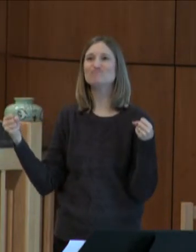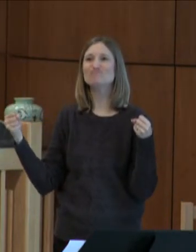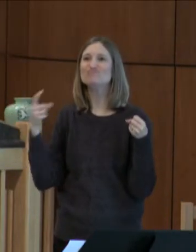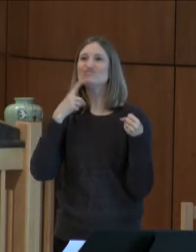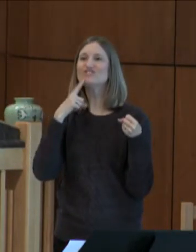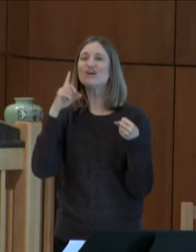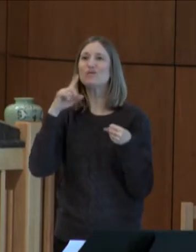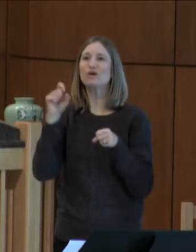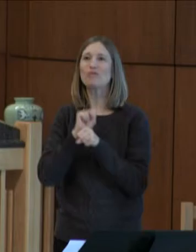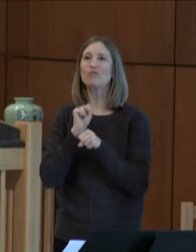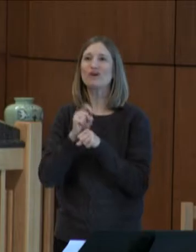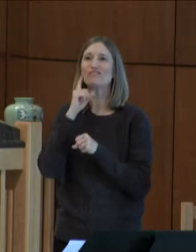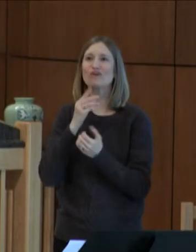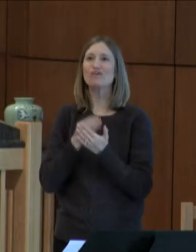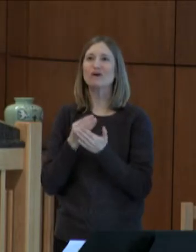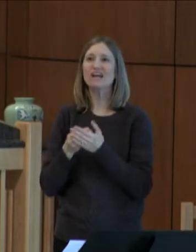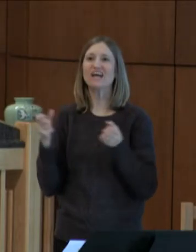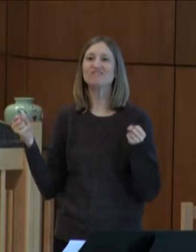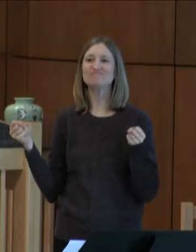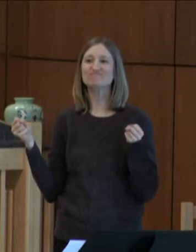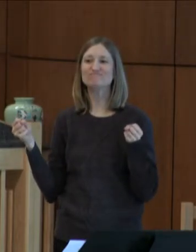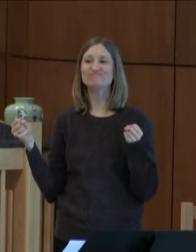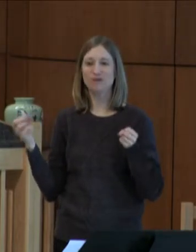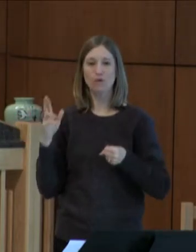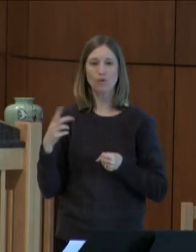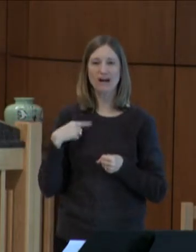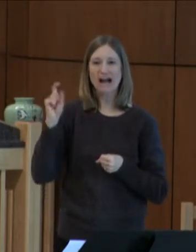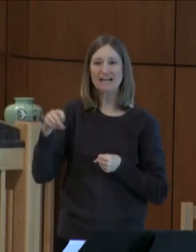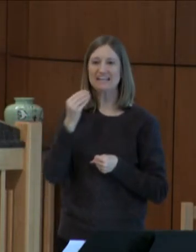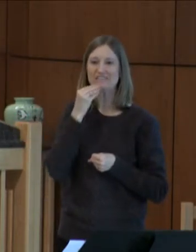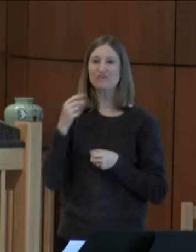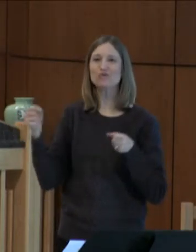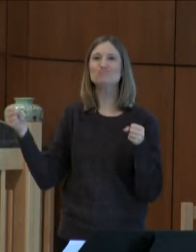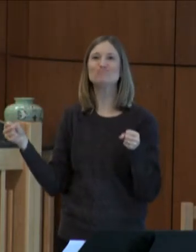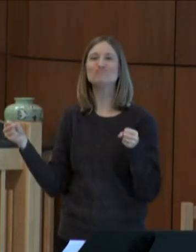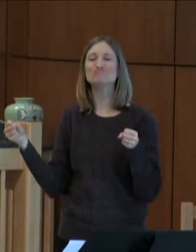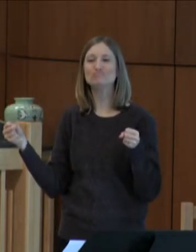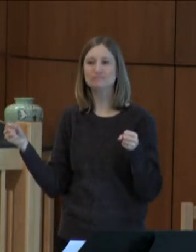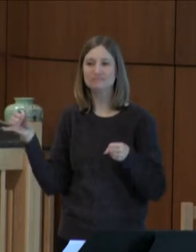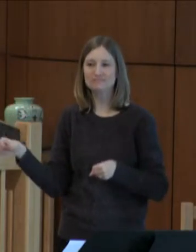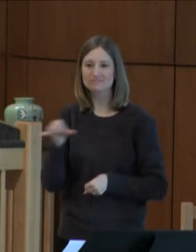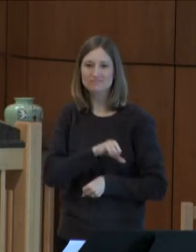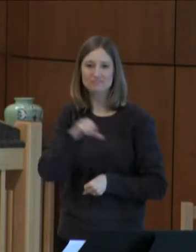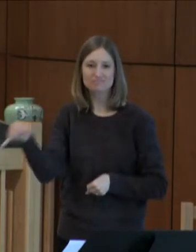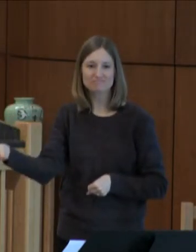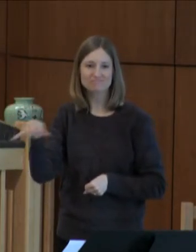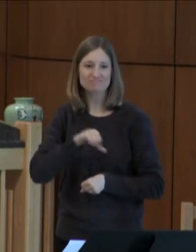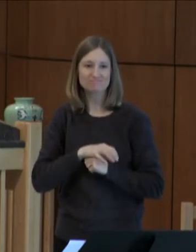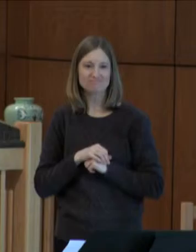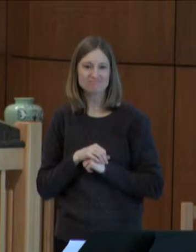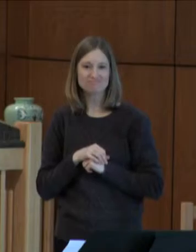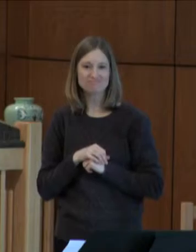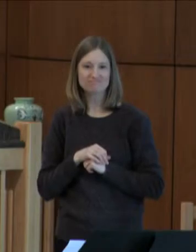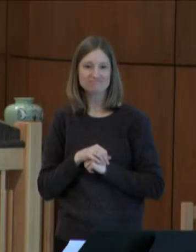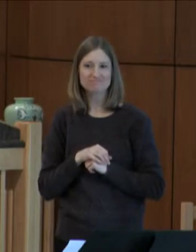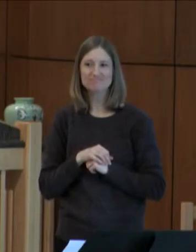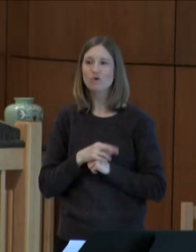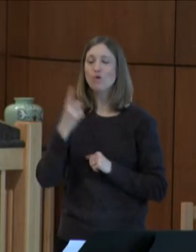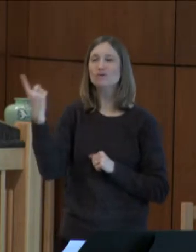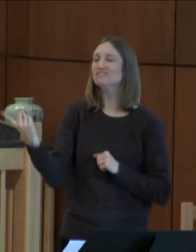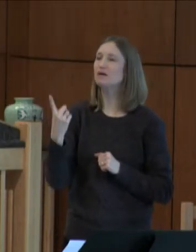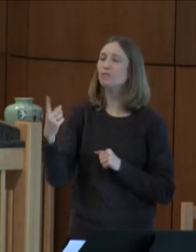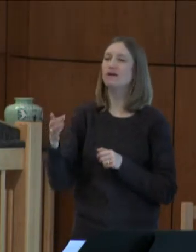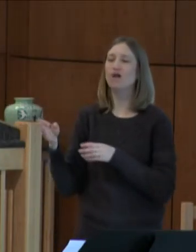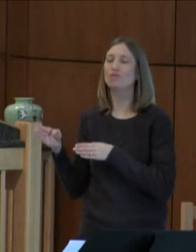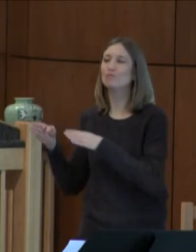we'll work for money, or I need food. Or somebody who is down on their luck by the side